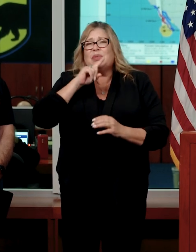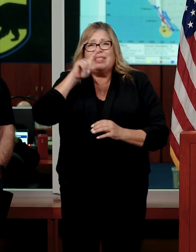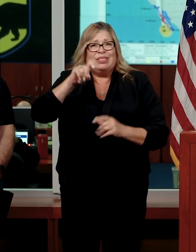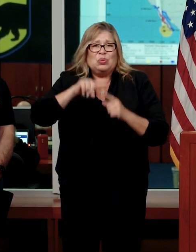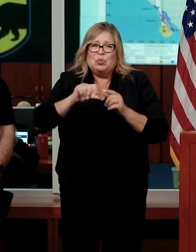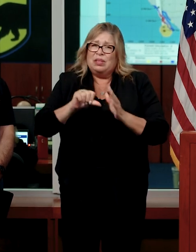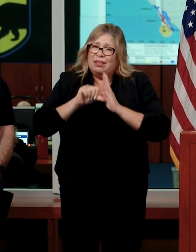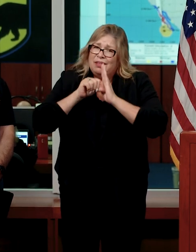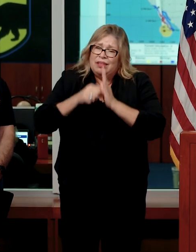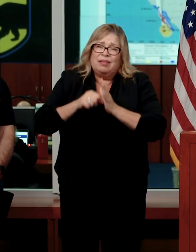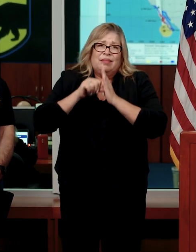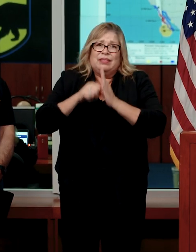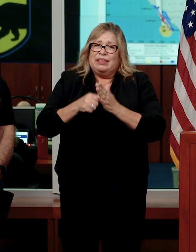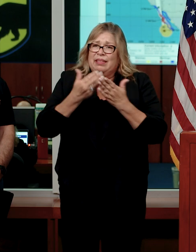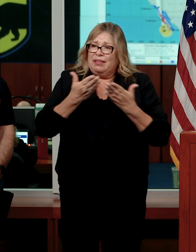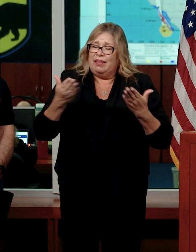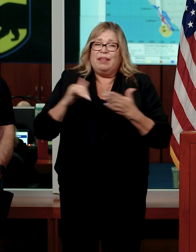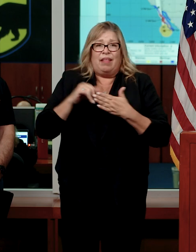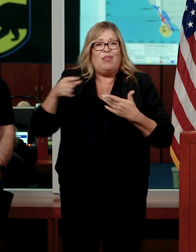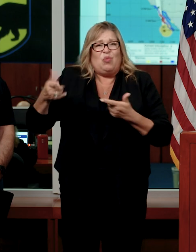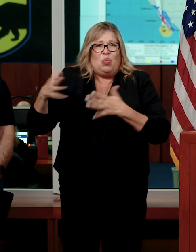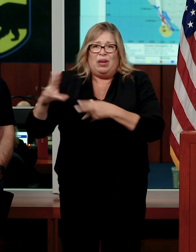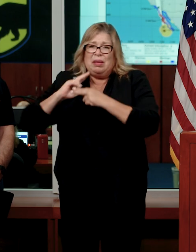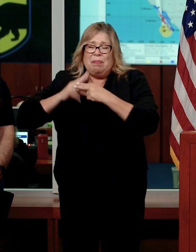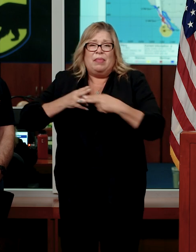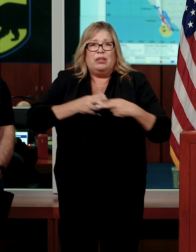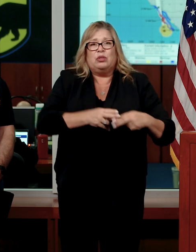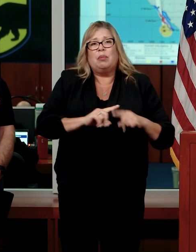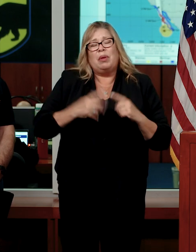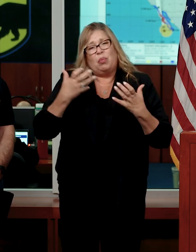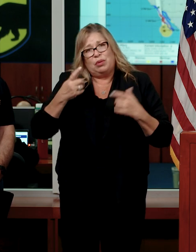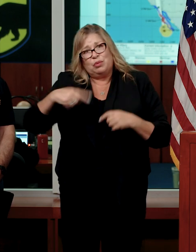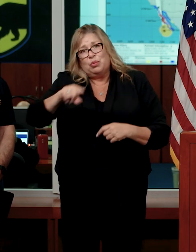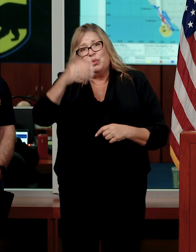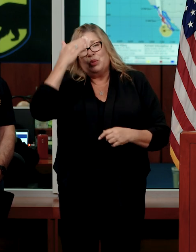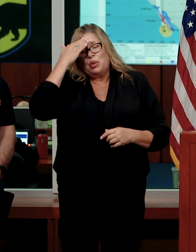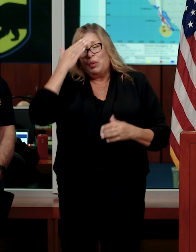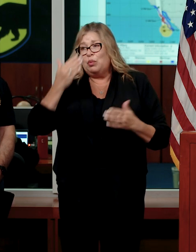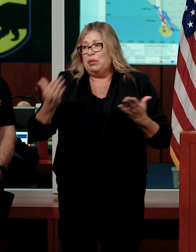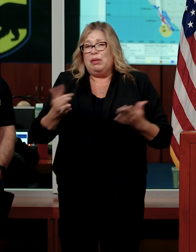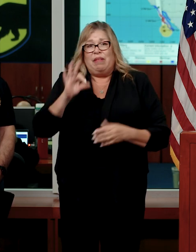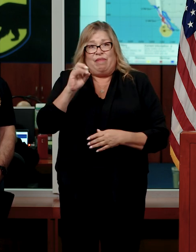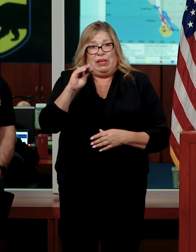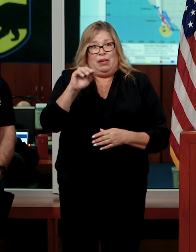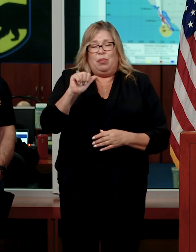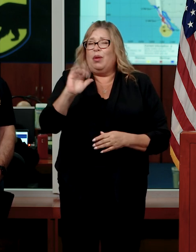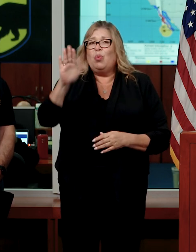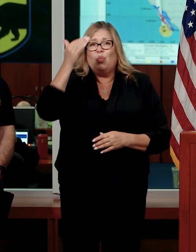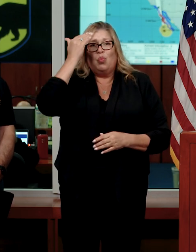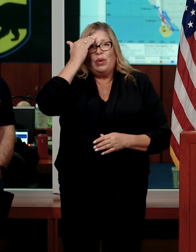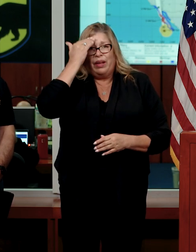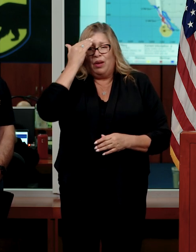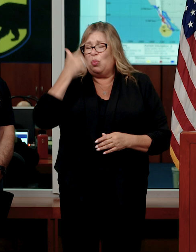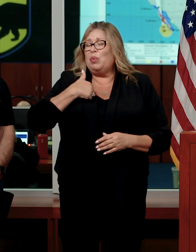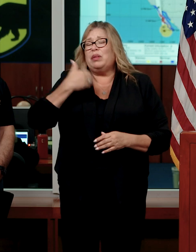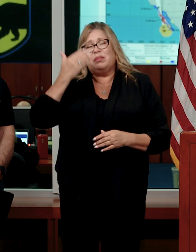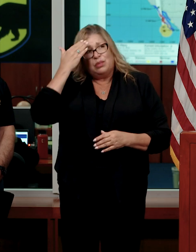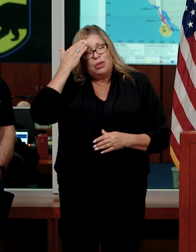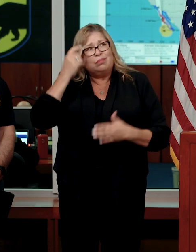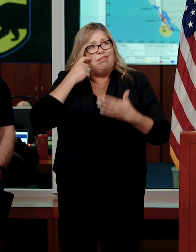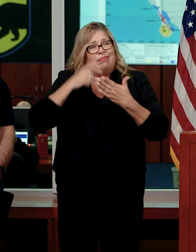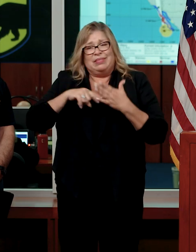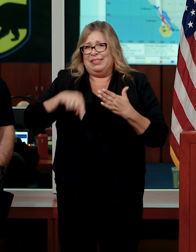some of the things that were said, but most of all, I want everyone to know that FEMA is well aware that this is a very